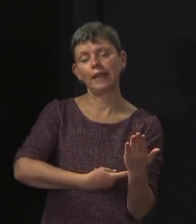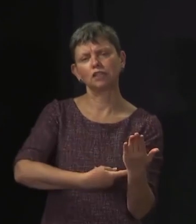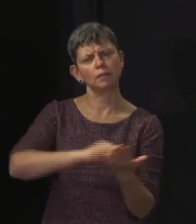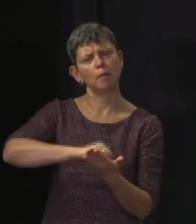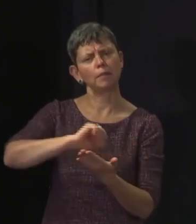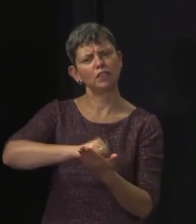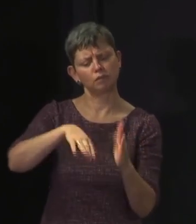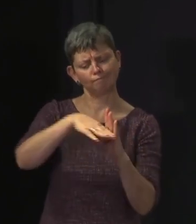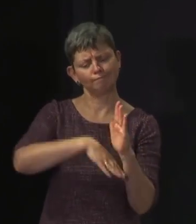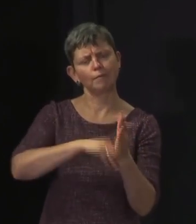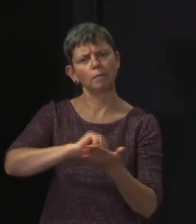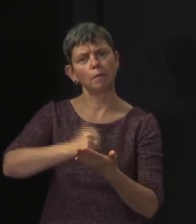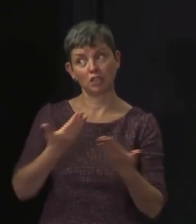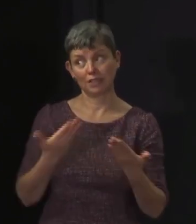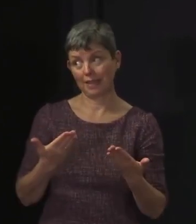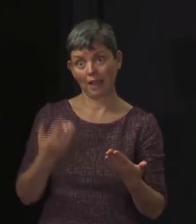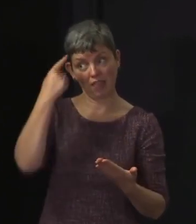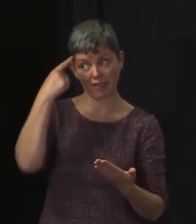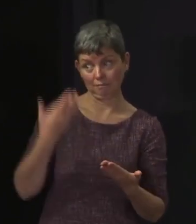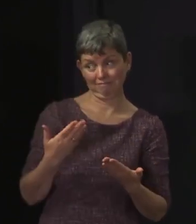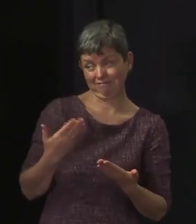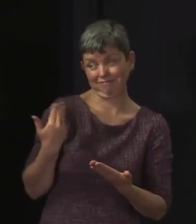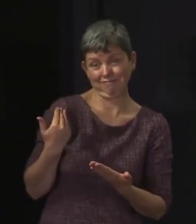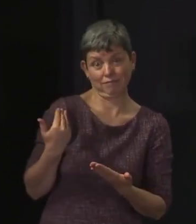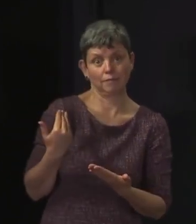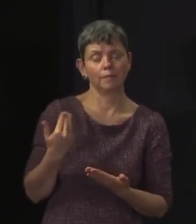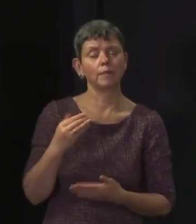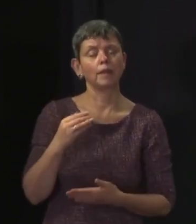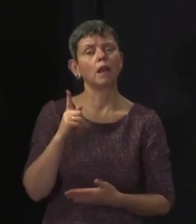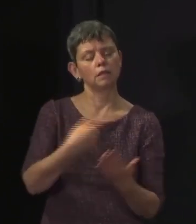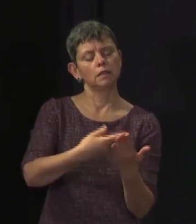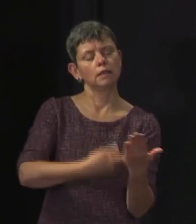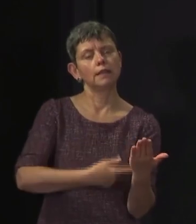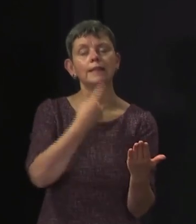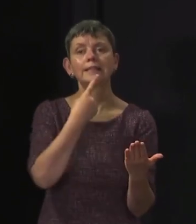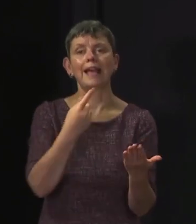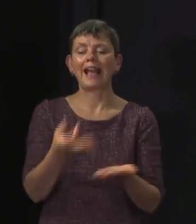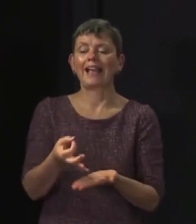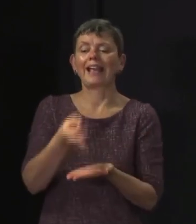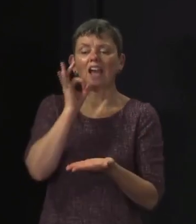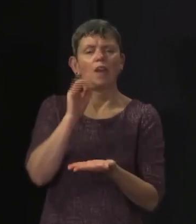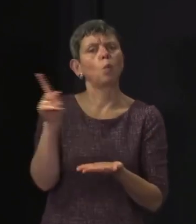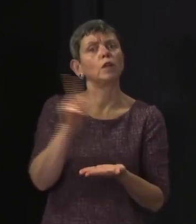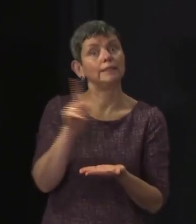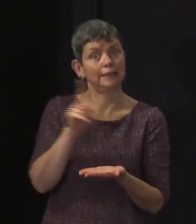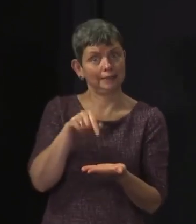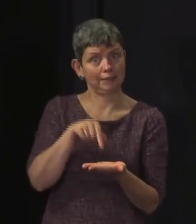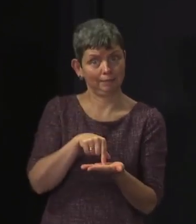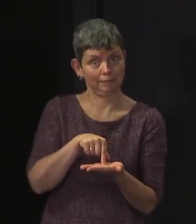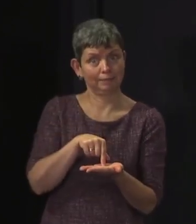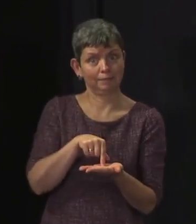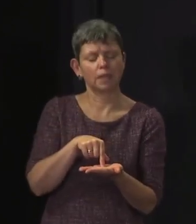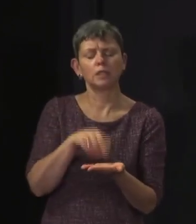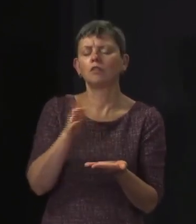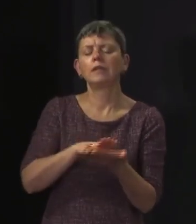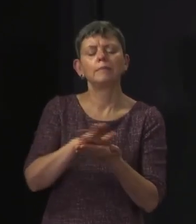I think they have just been published before the briefing started, have a definition of cafe, which applies regardless of whether or